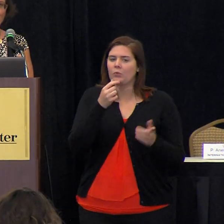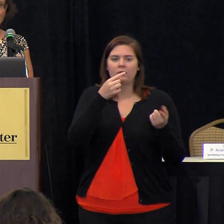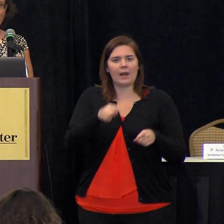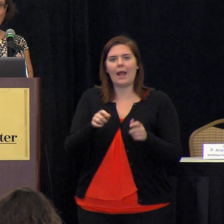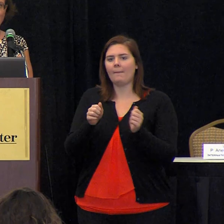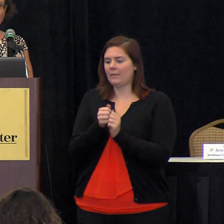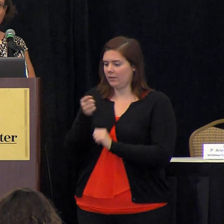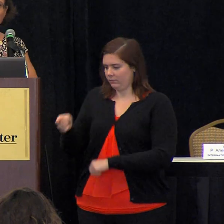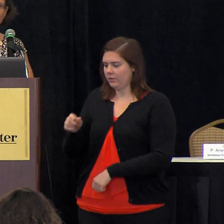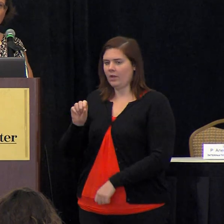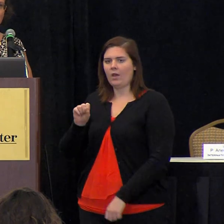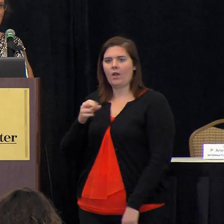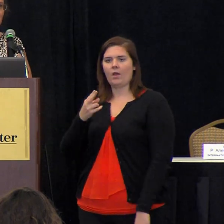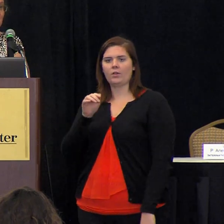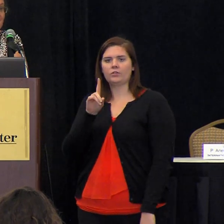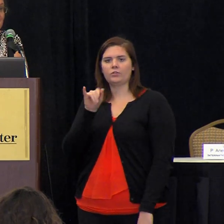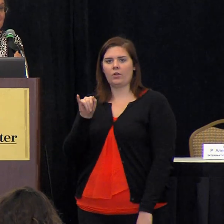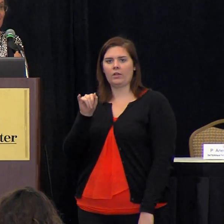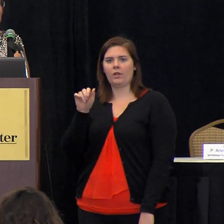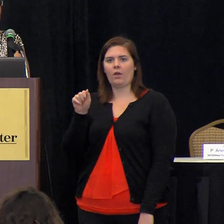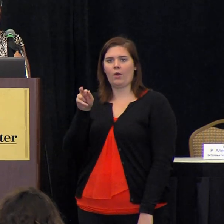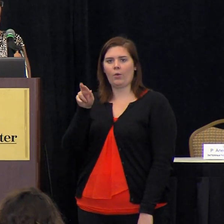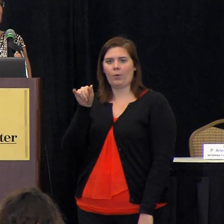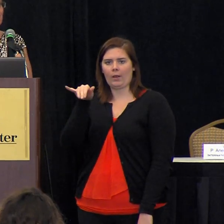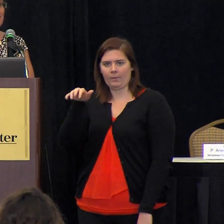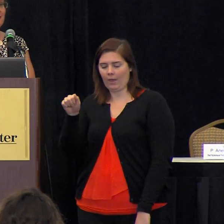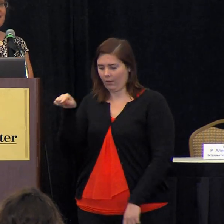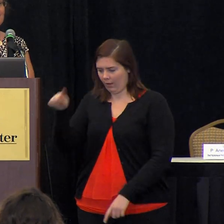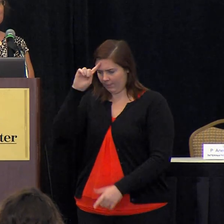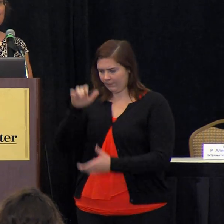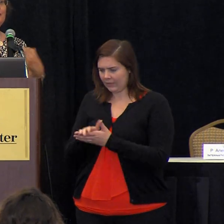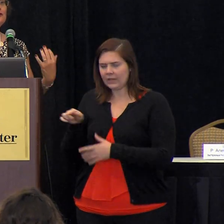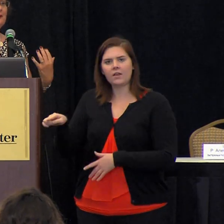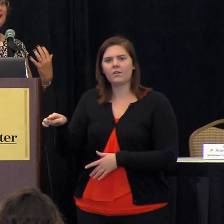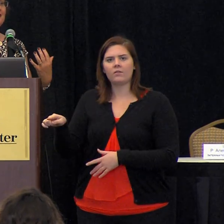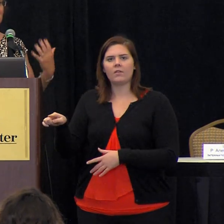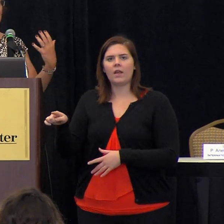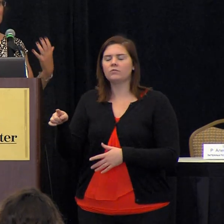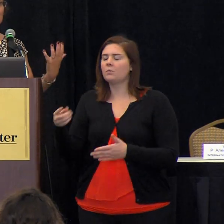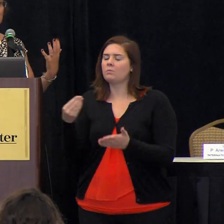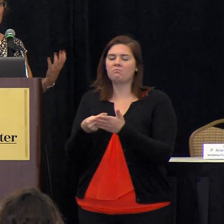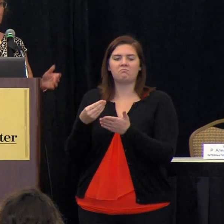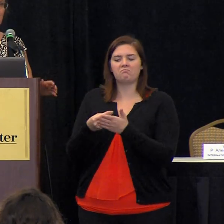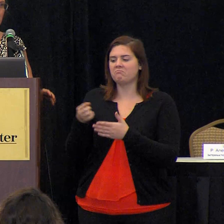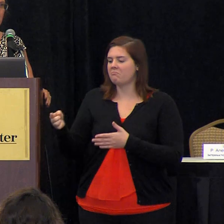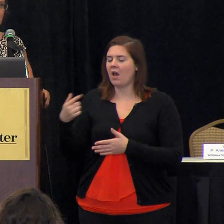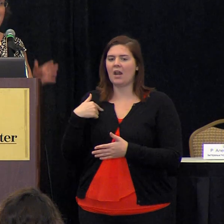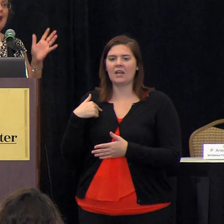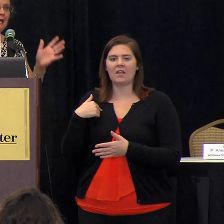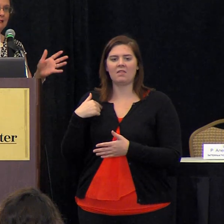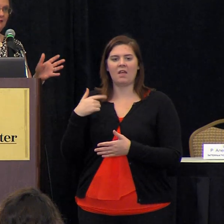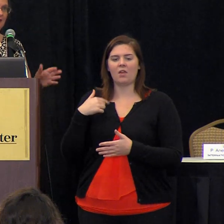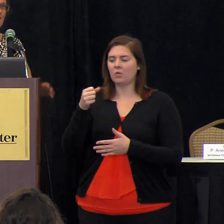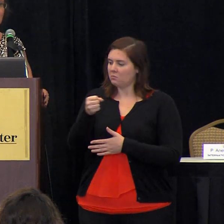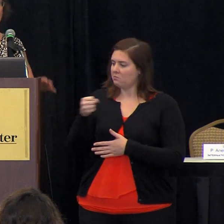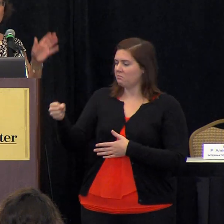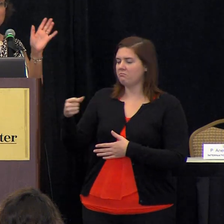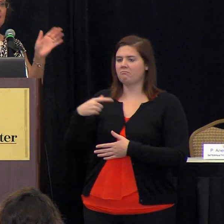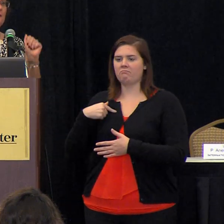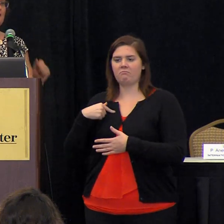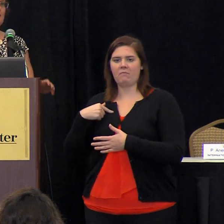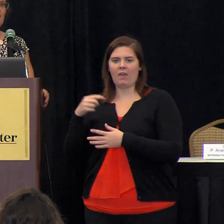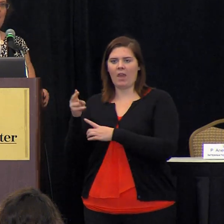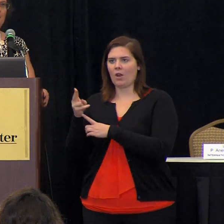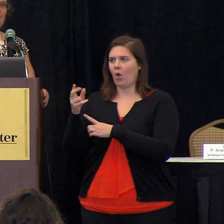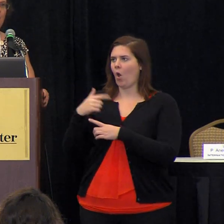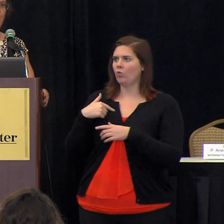in saudi arabia i'm going to believe that saudi arabia has so much money they're going to put me up in a palace they're going